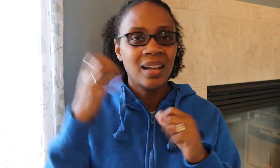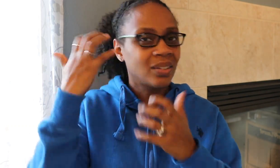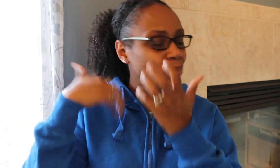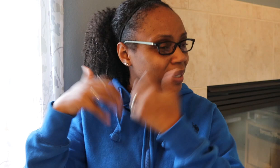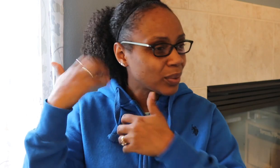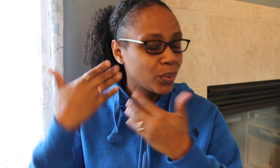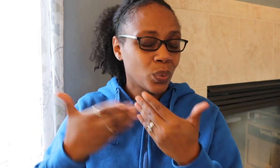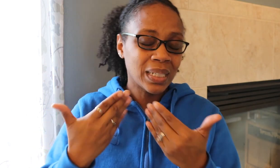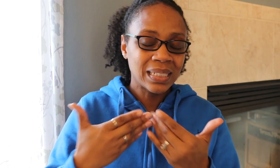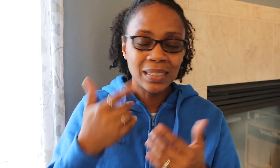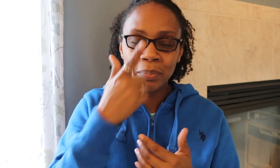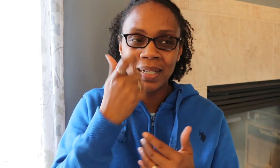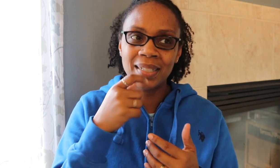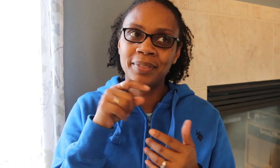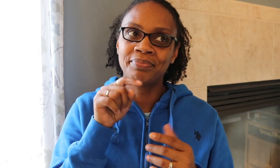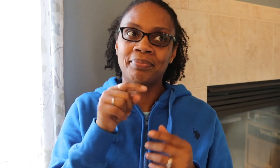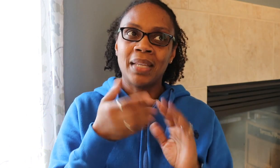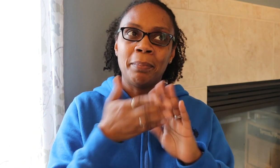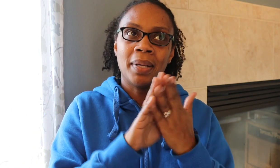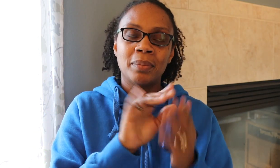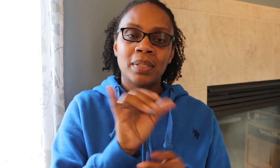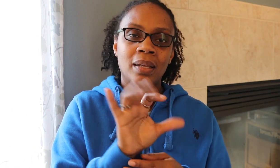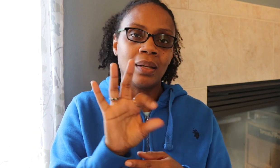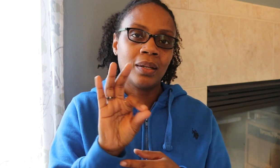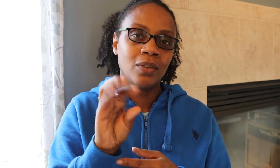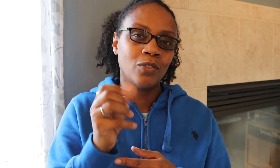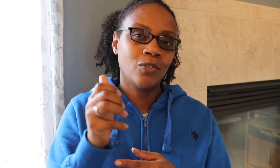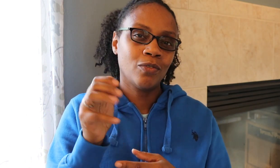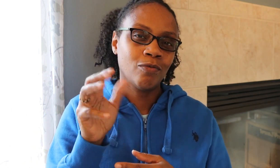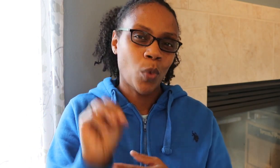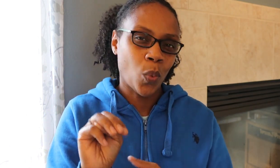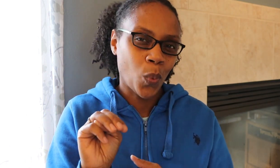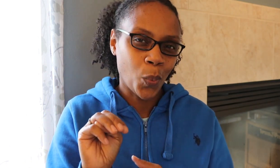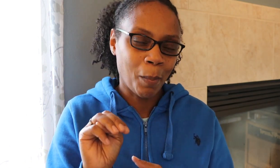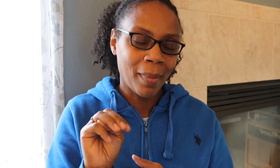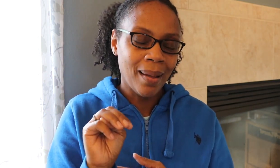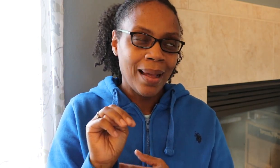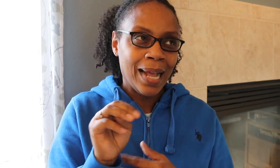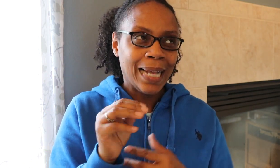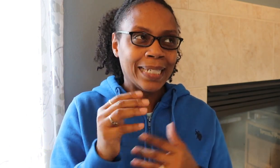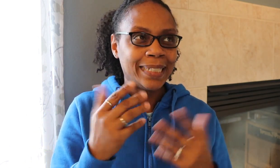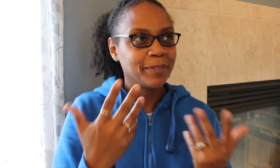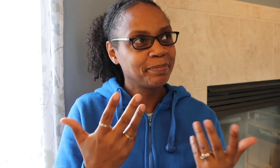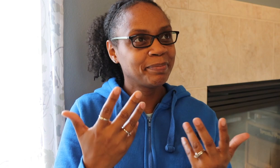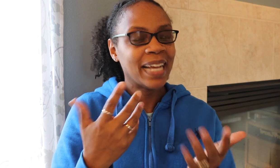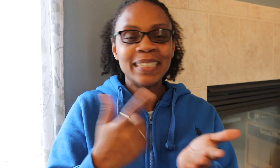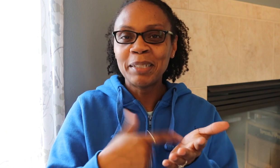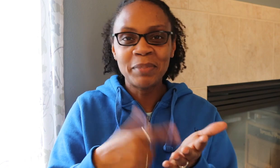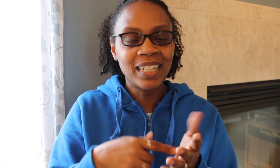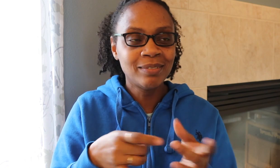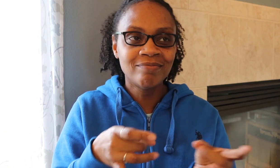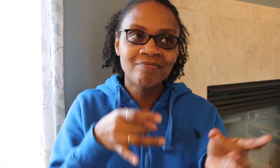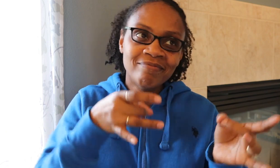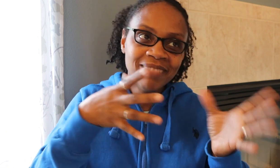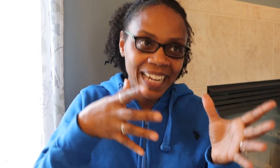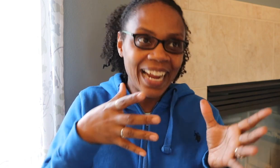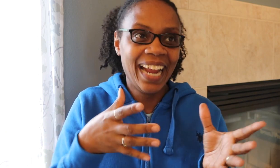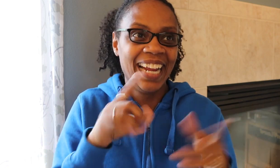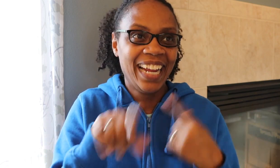moisture. I can rake my fingers through my hair and it kind of becomes like a foam on my hair. Sometimes I don't